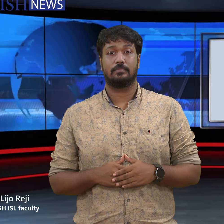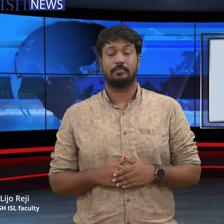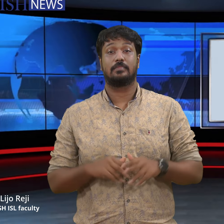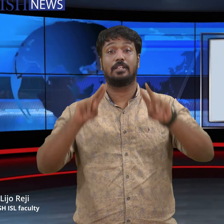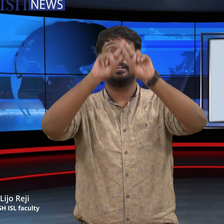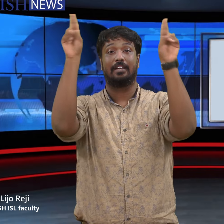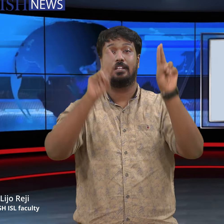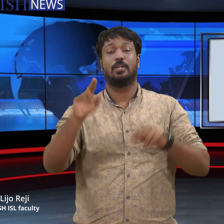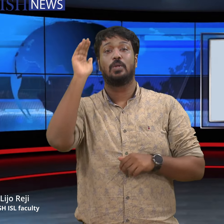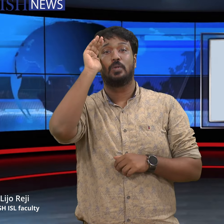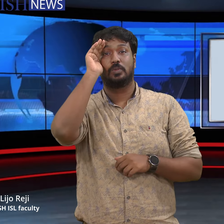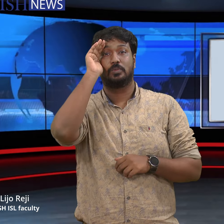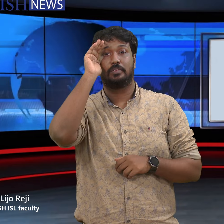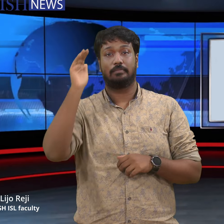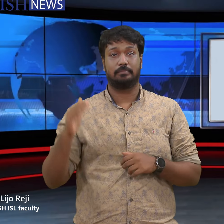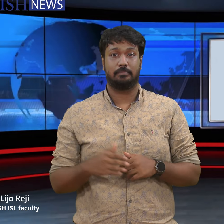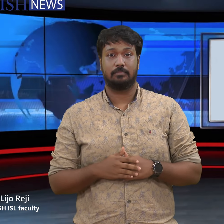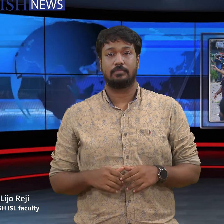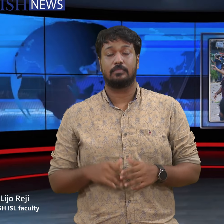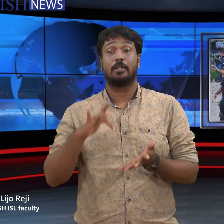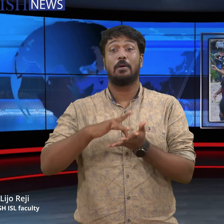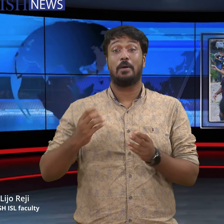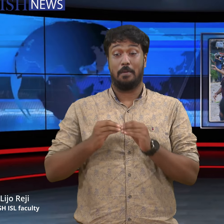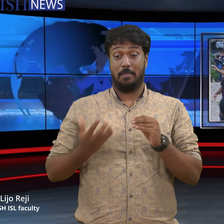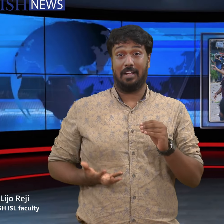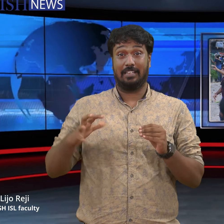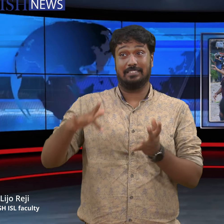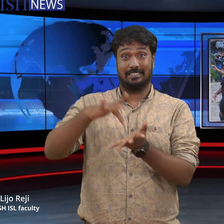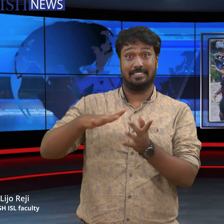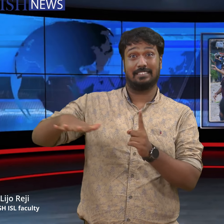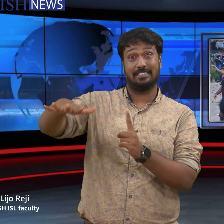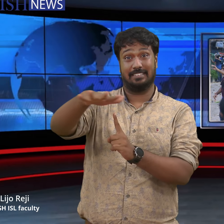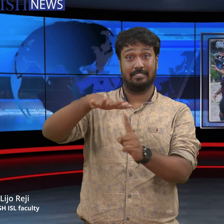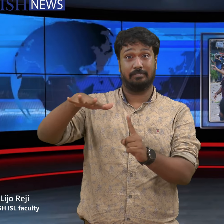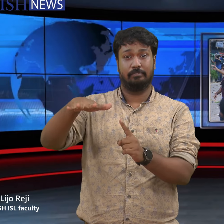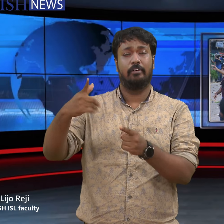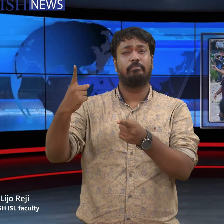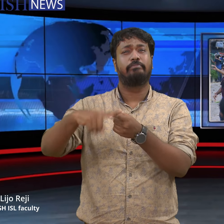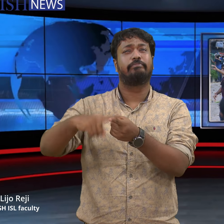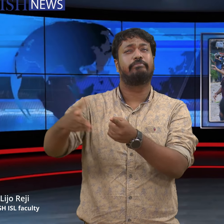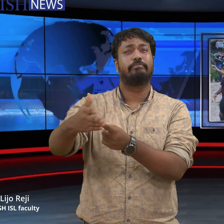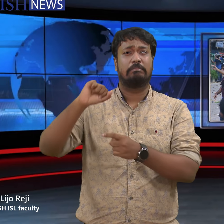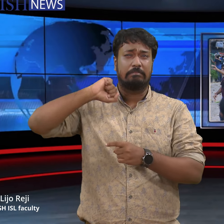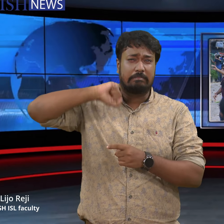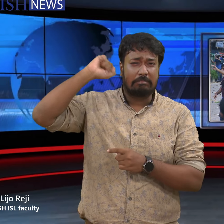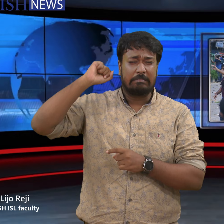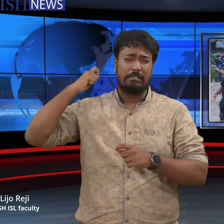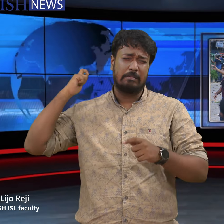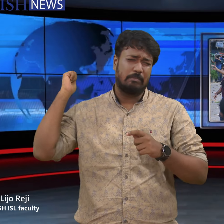Over to international news. Authorities in Bangladesh urged all universities to close on July 17 after